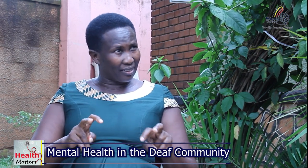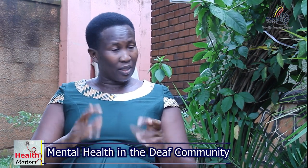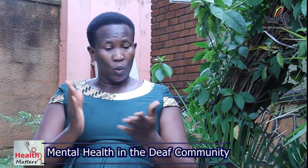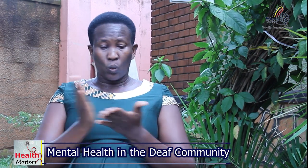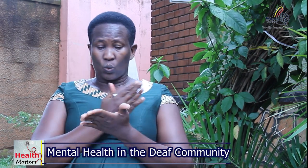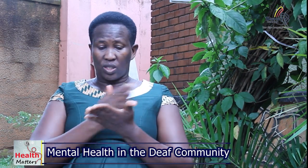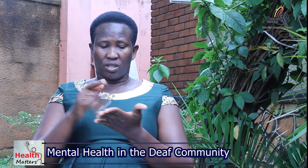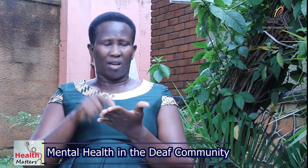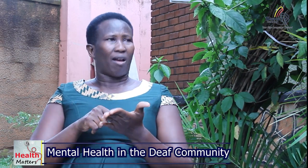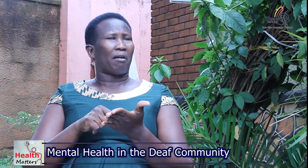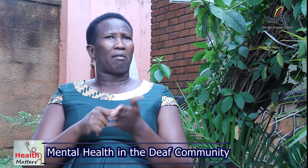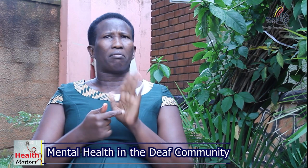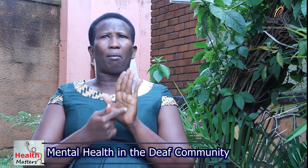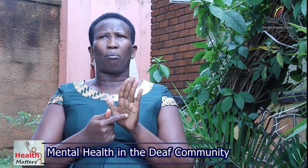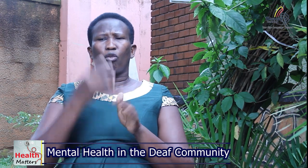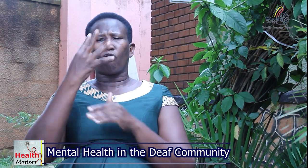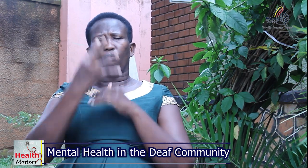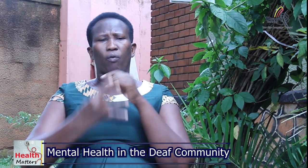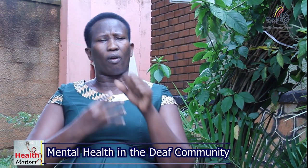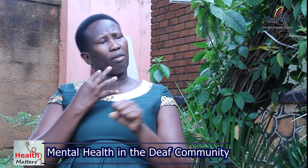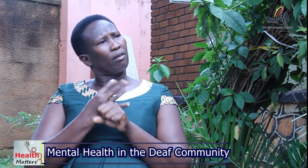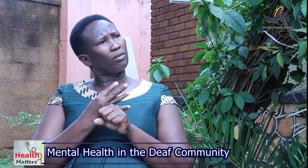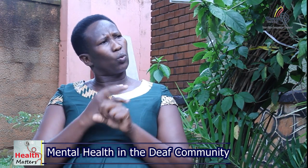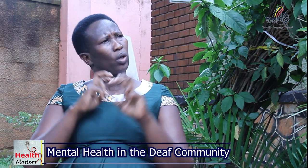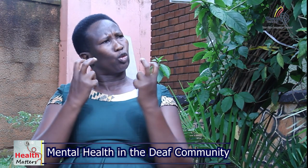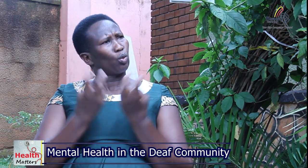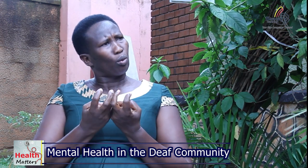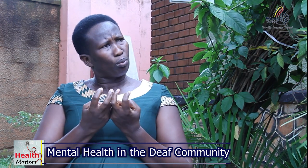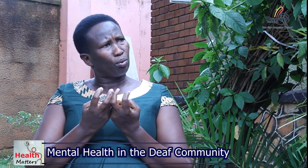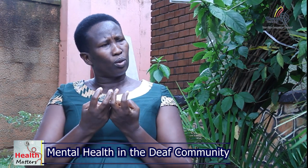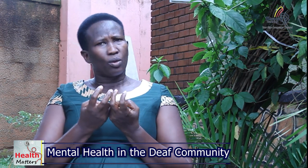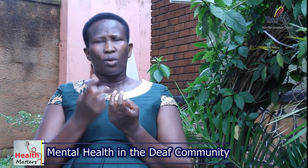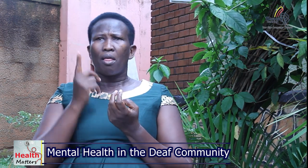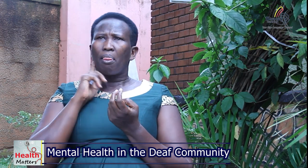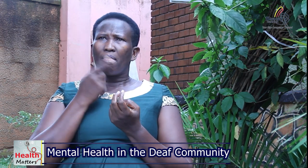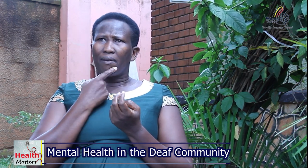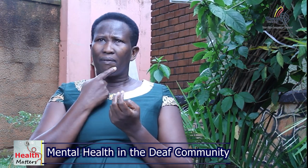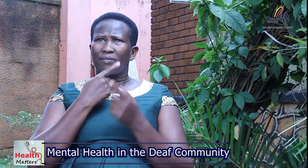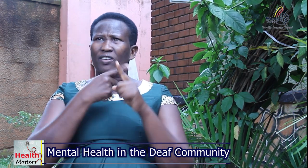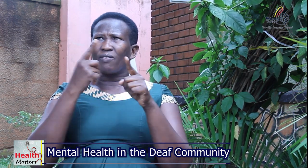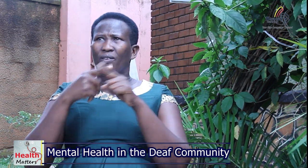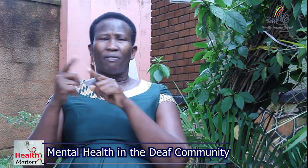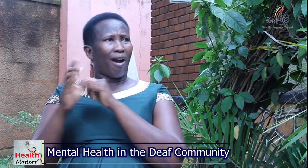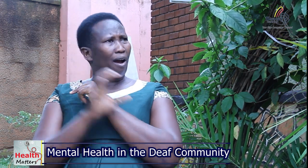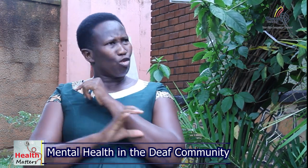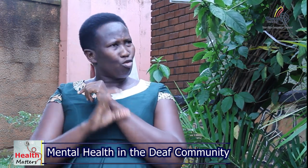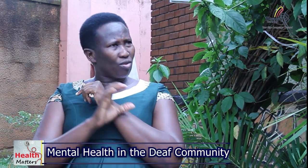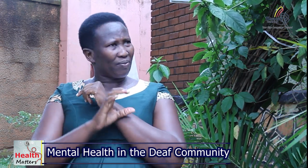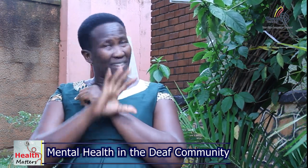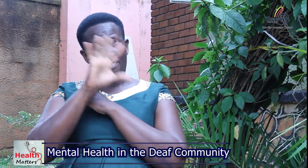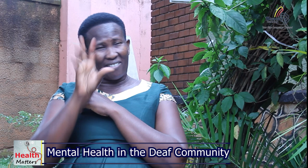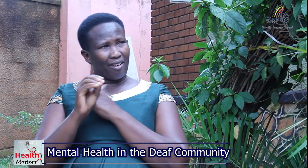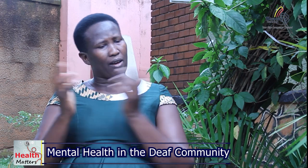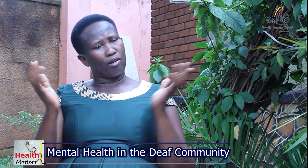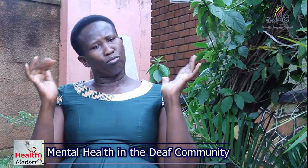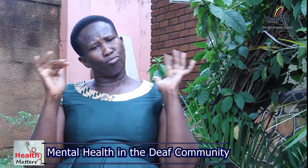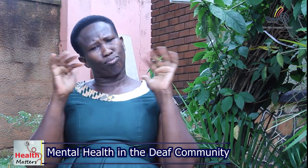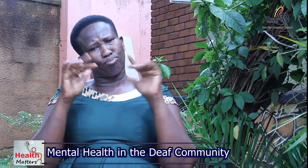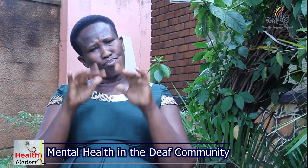professors who are experienced in research like they have workshops they may be in different countries